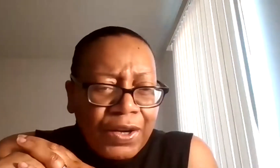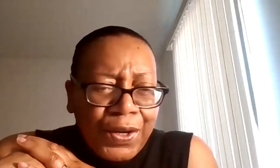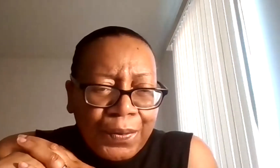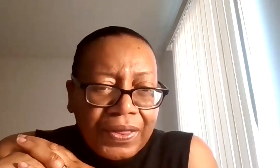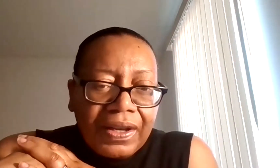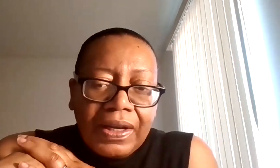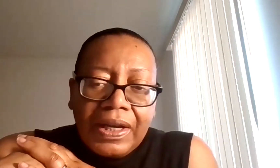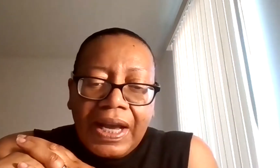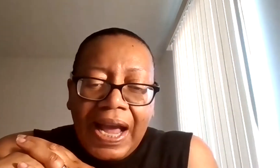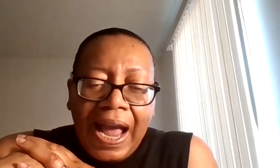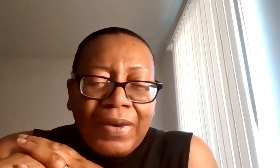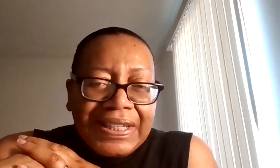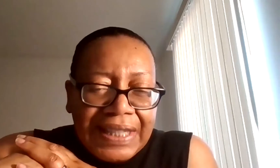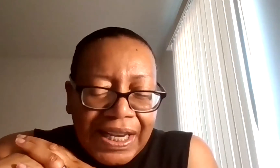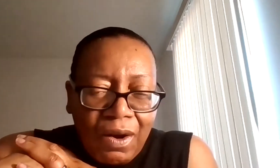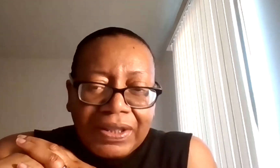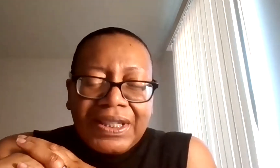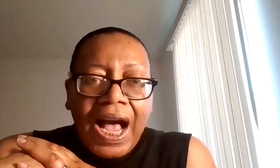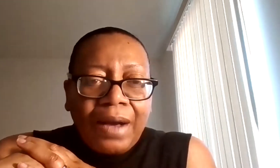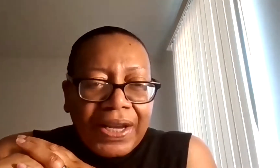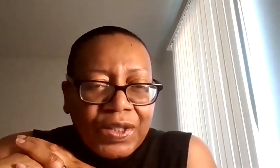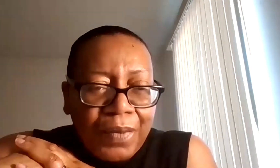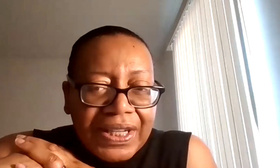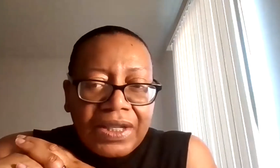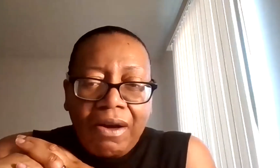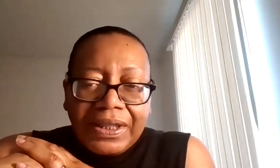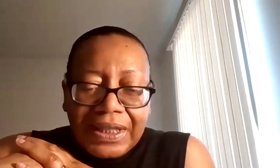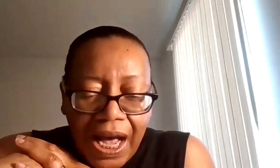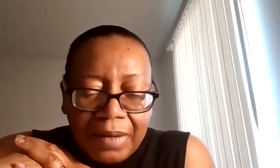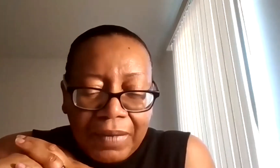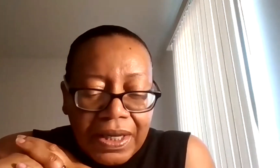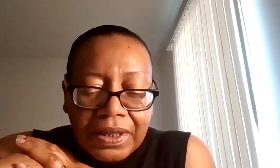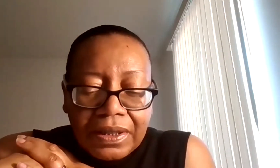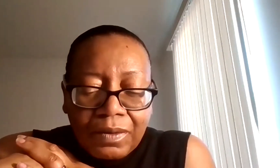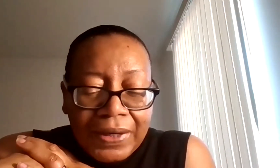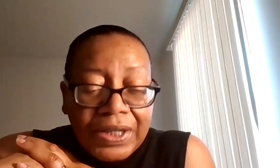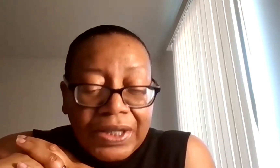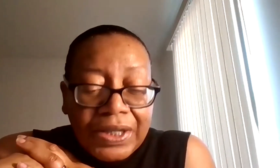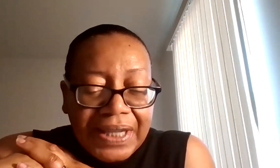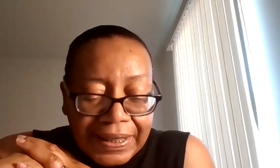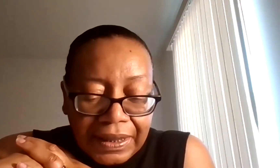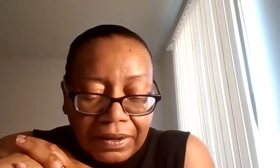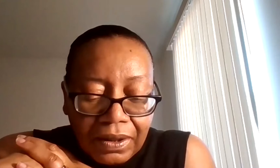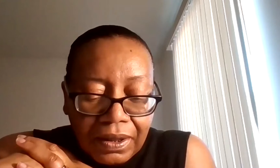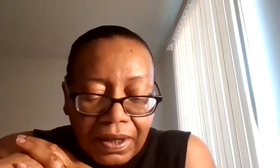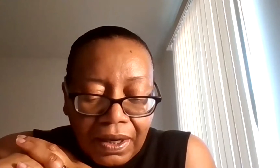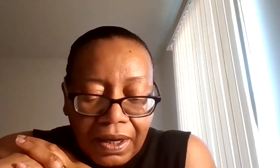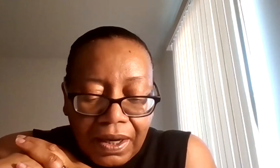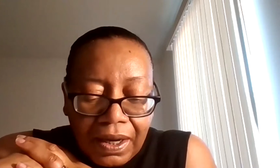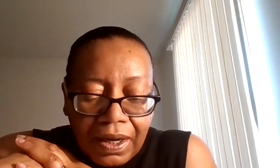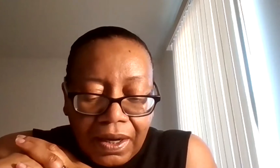our youth. And we see it all the time. And see it it all the time. It is re-traumatizing.